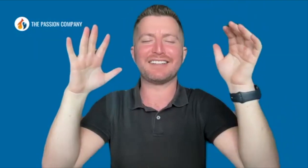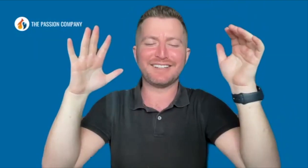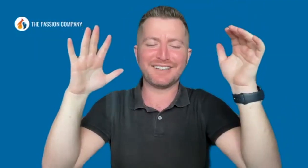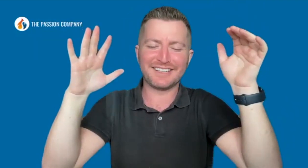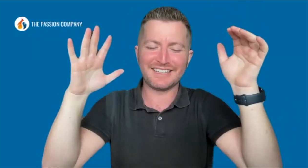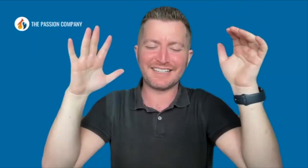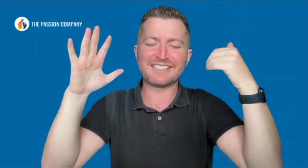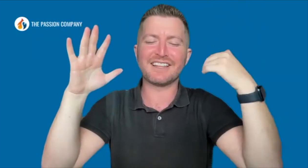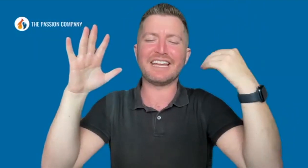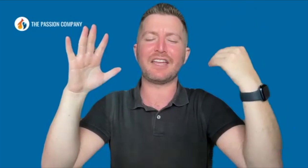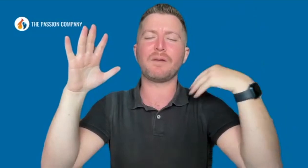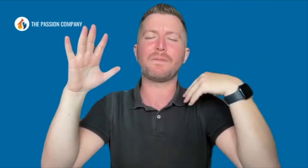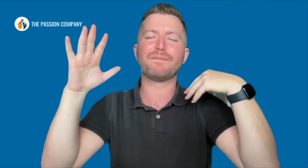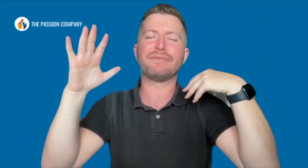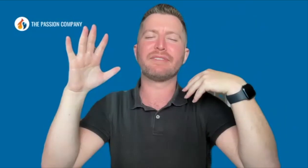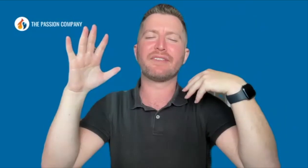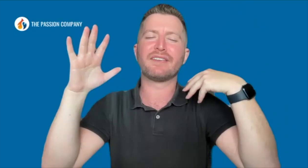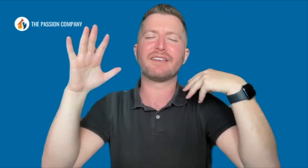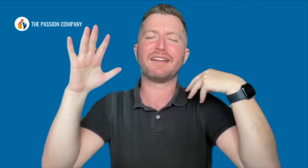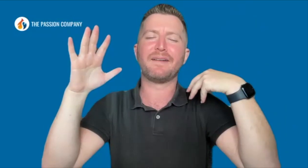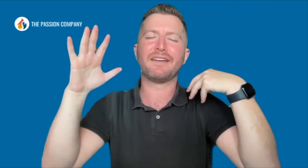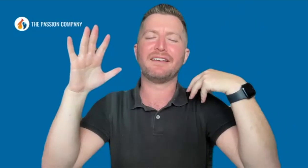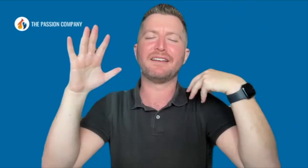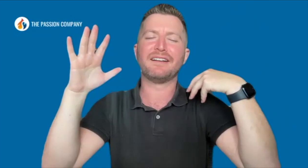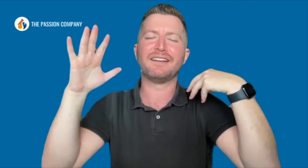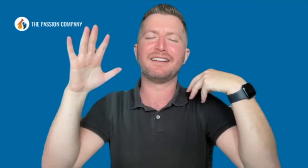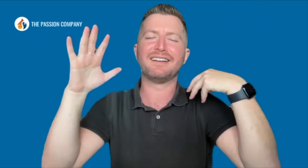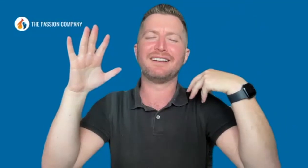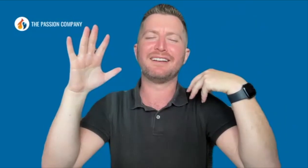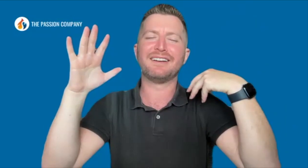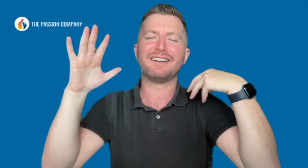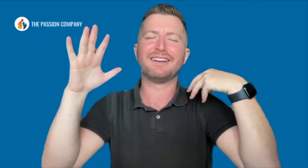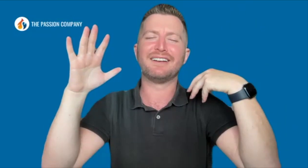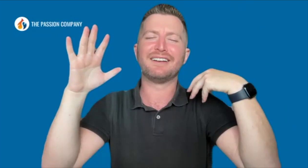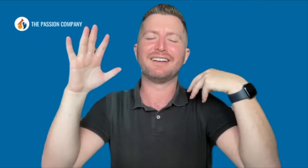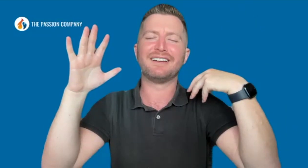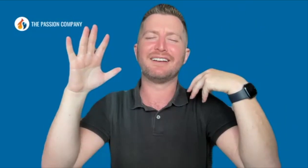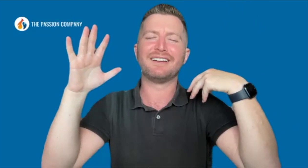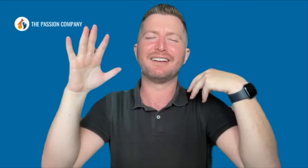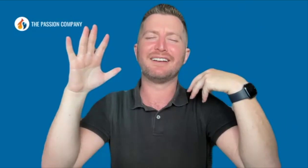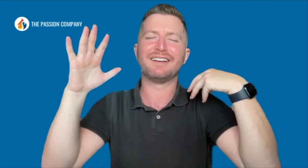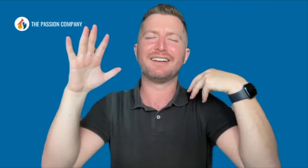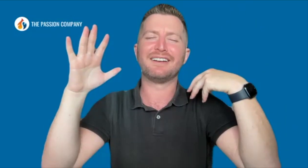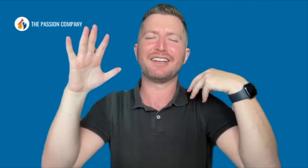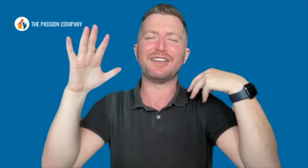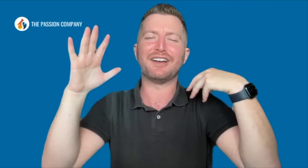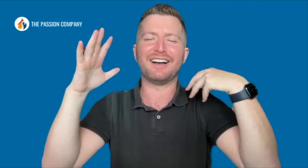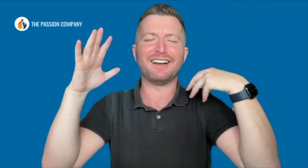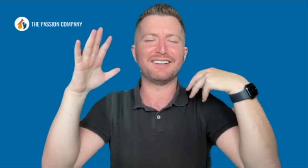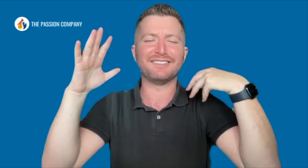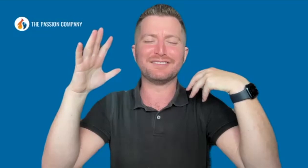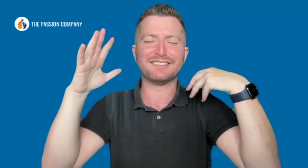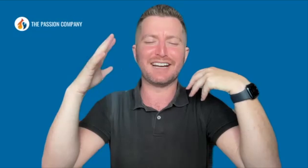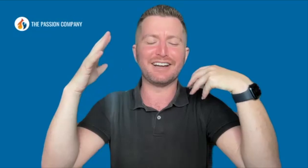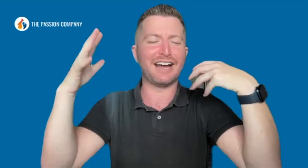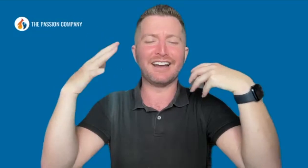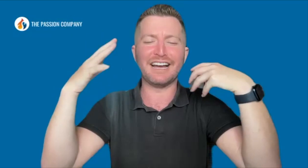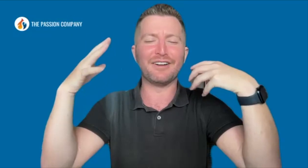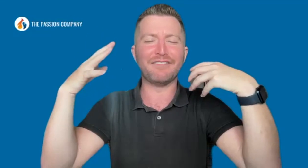I don't have any